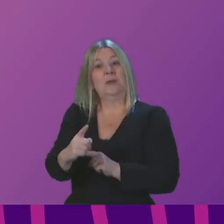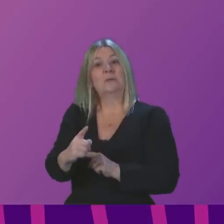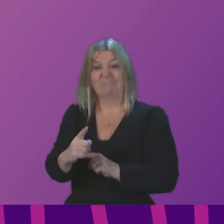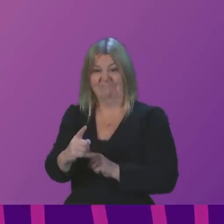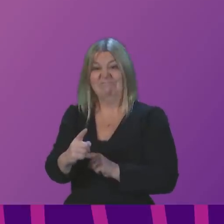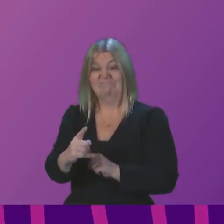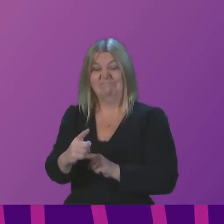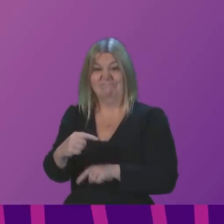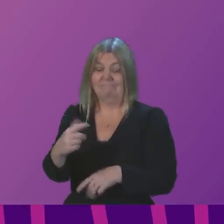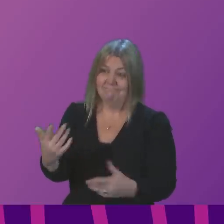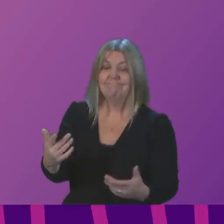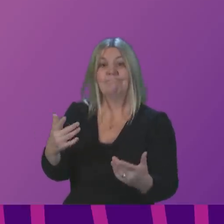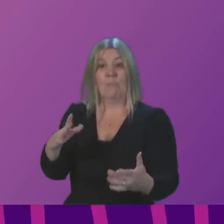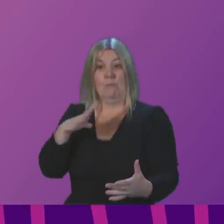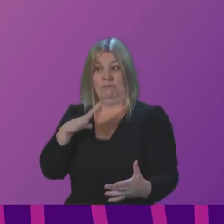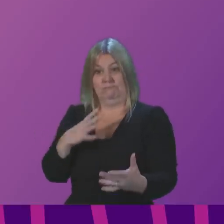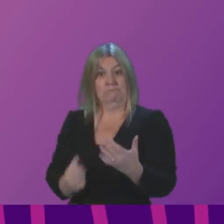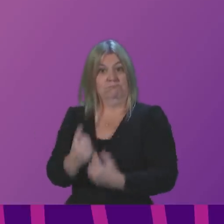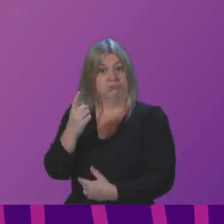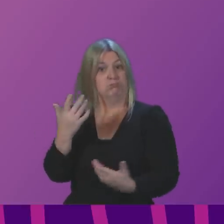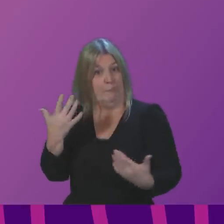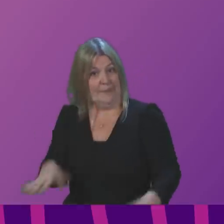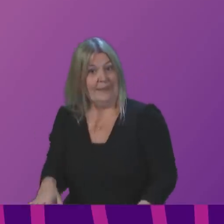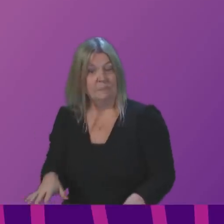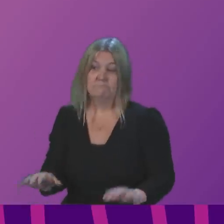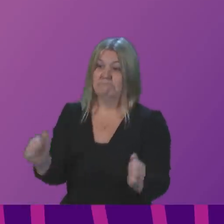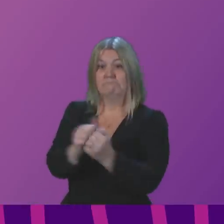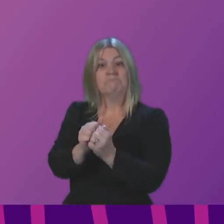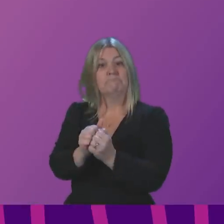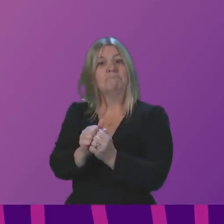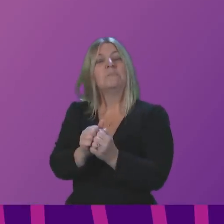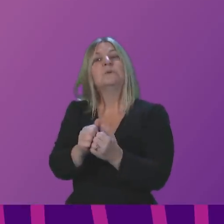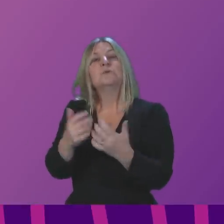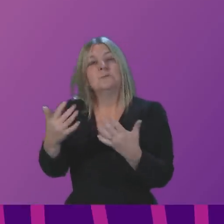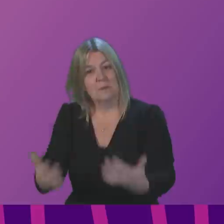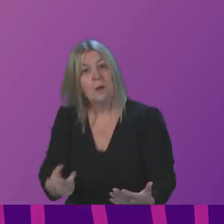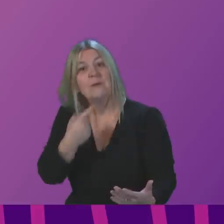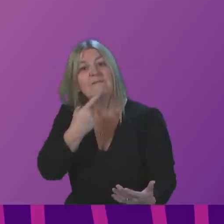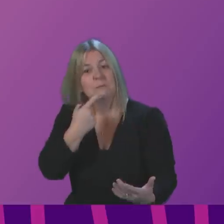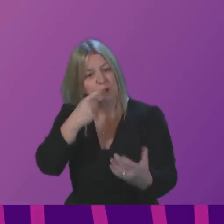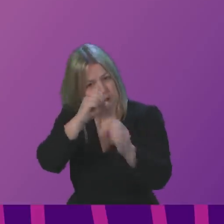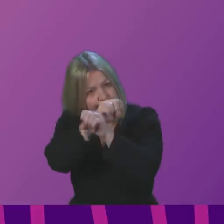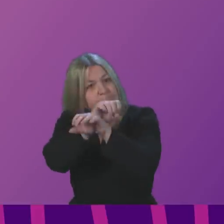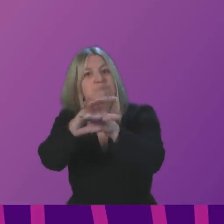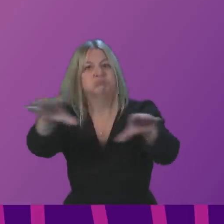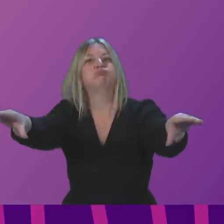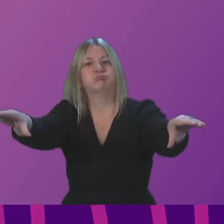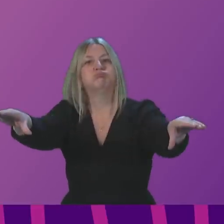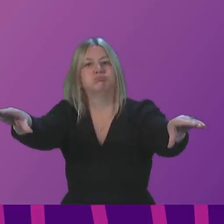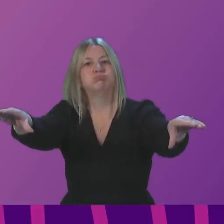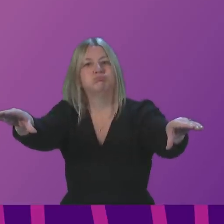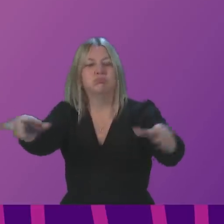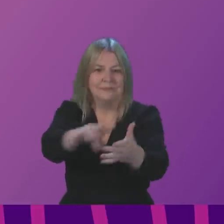happened now already and we have taken steps to ensure that that information has been cascaded down to